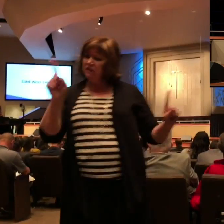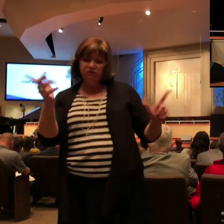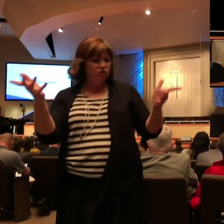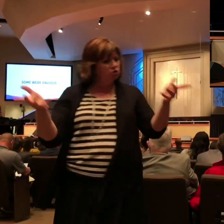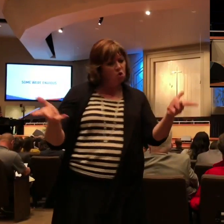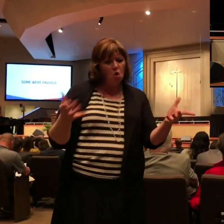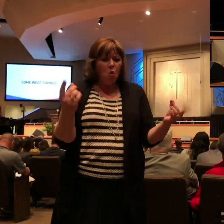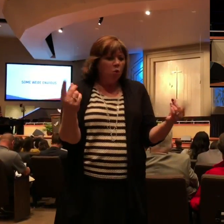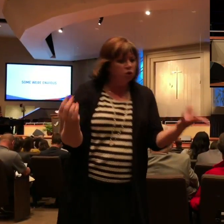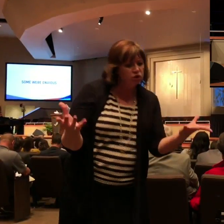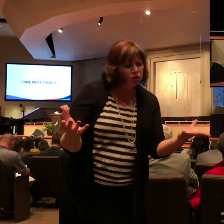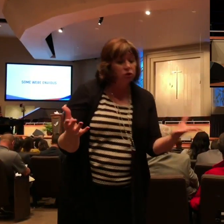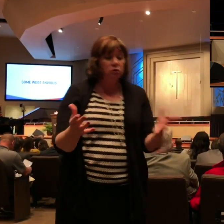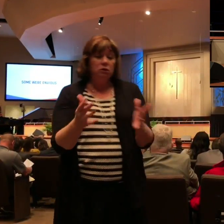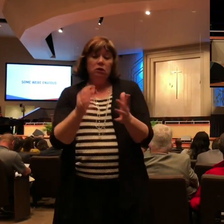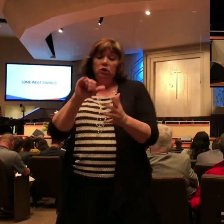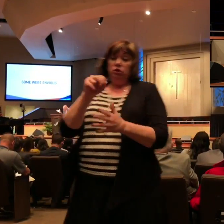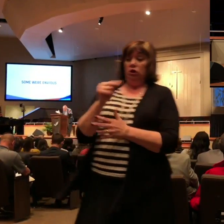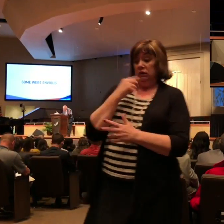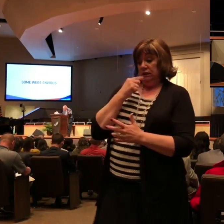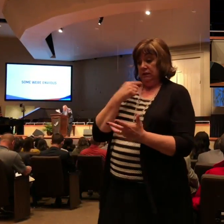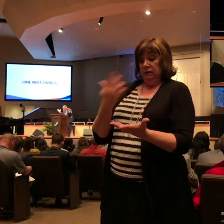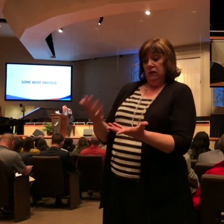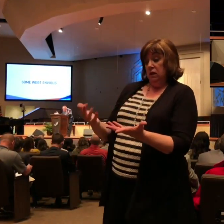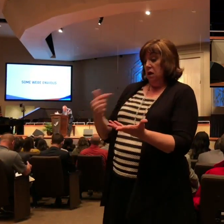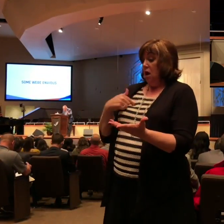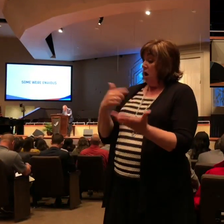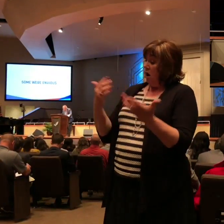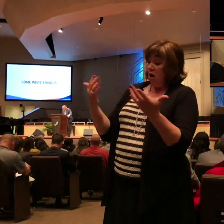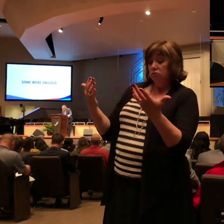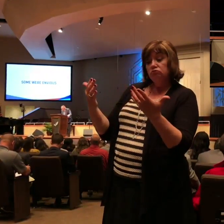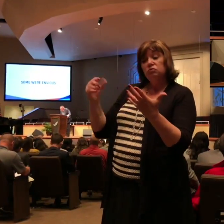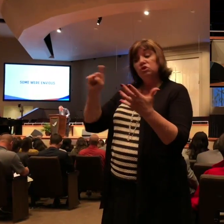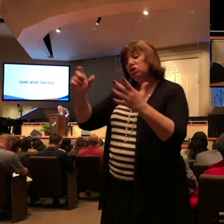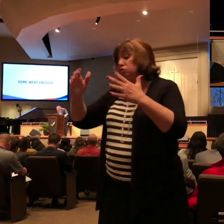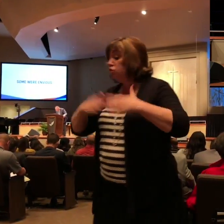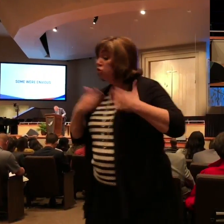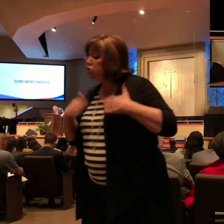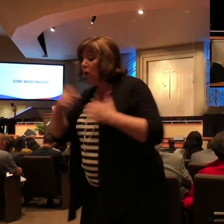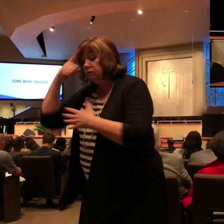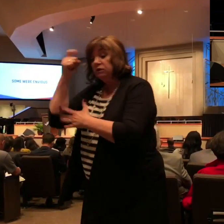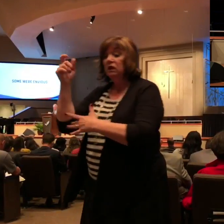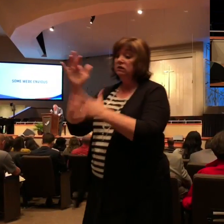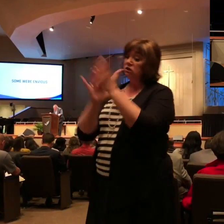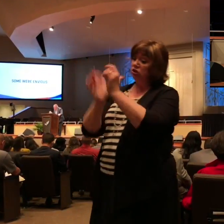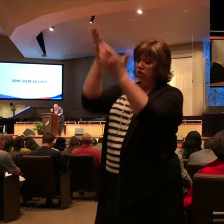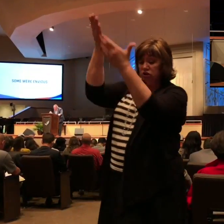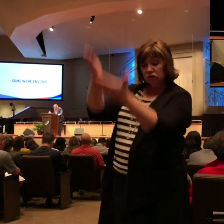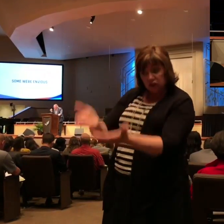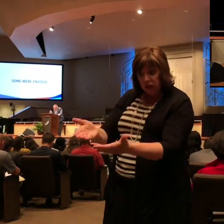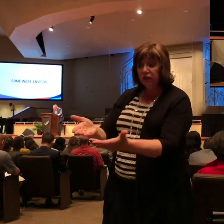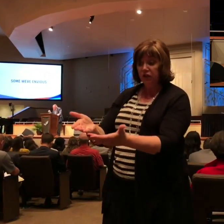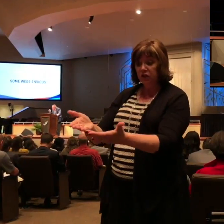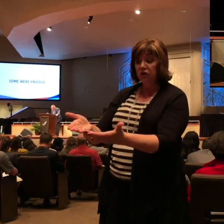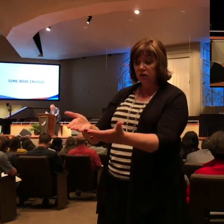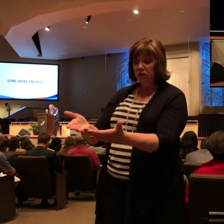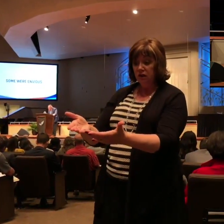but the friend of the bridegroom which standeth and heareth him, rejoiceth greatly because of the bridegroom's voice. This my joy